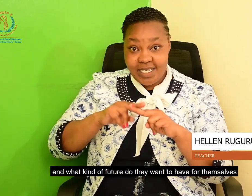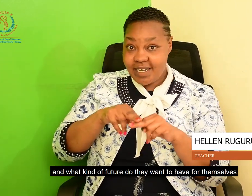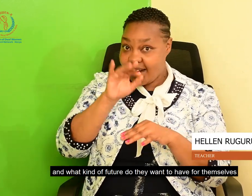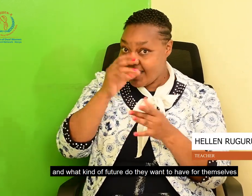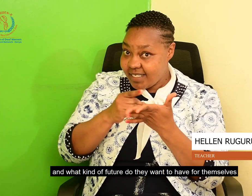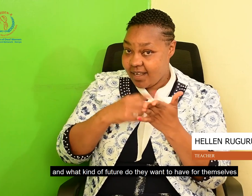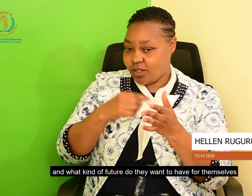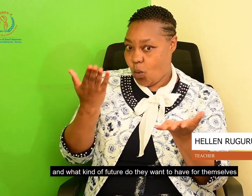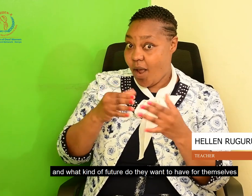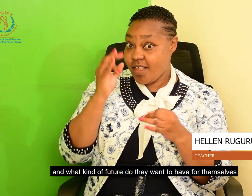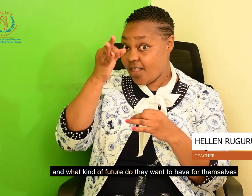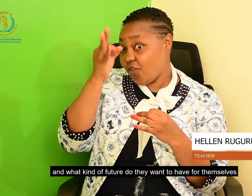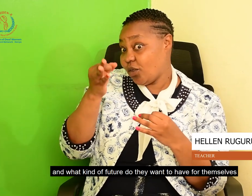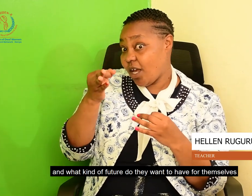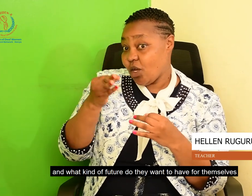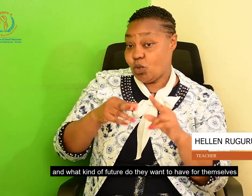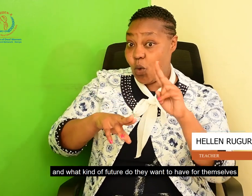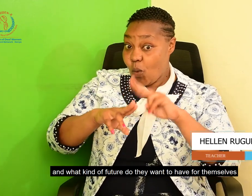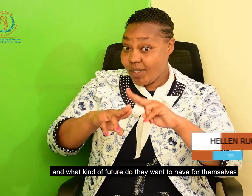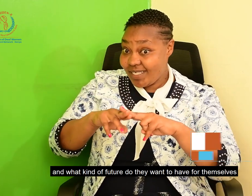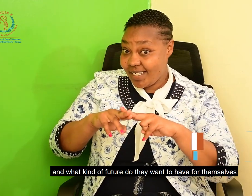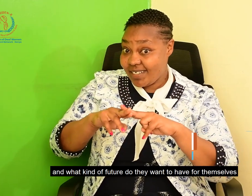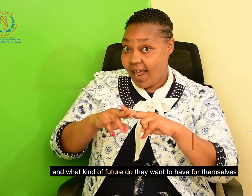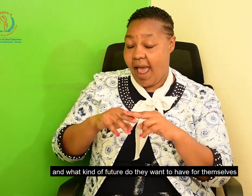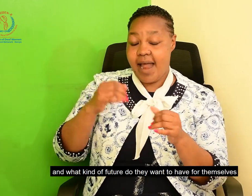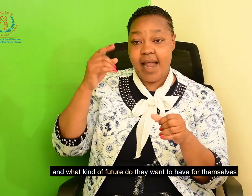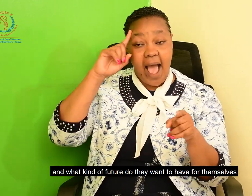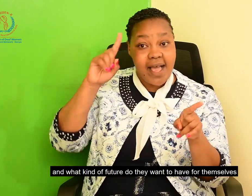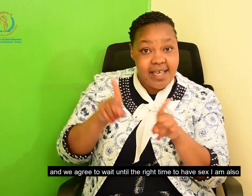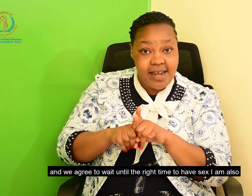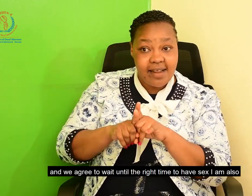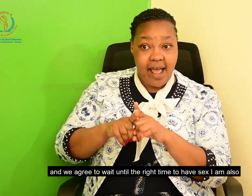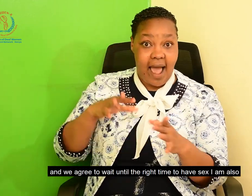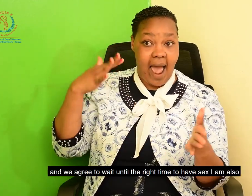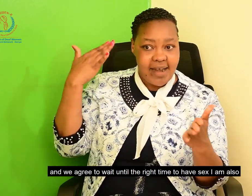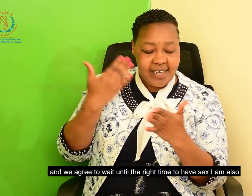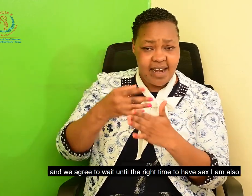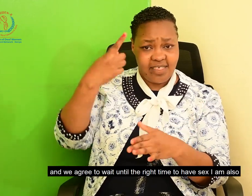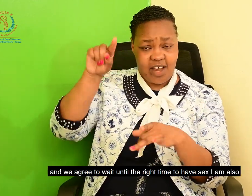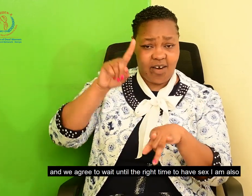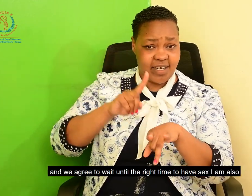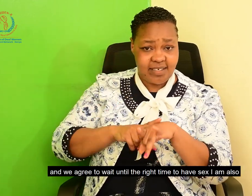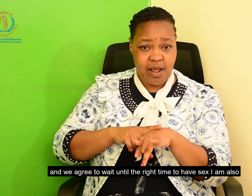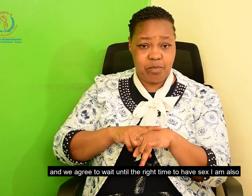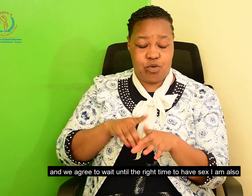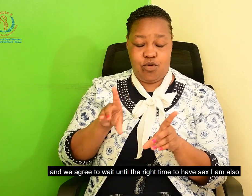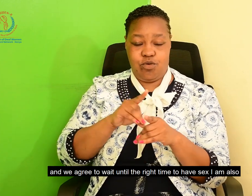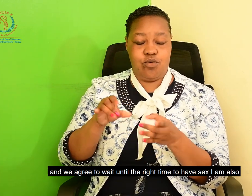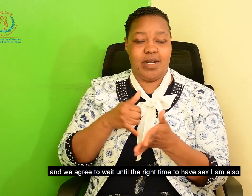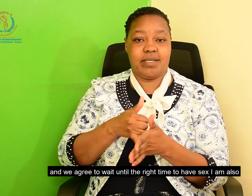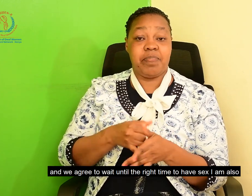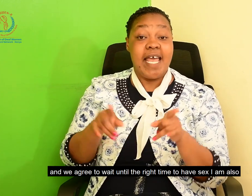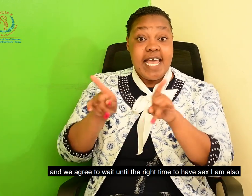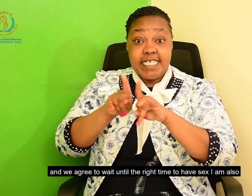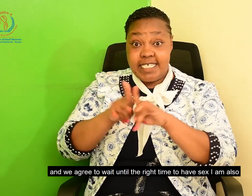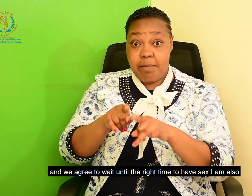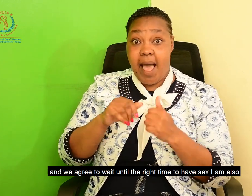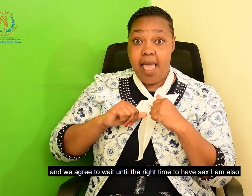So, what's the kind of future that you want for yourself? So, when I sit down with them and I agree to wait for the right